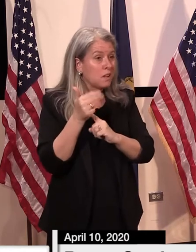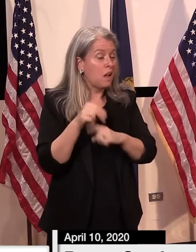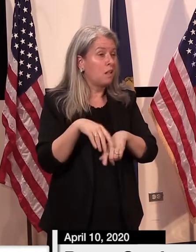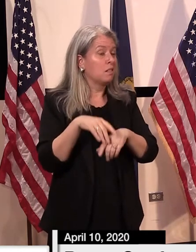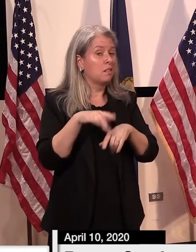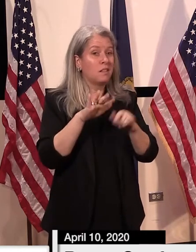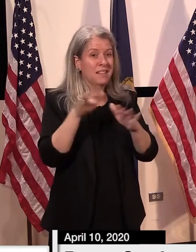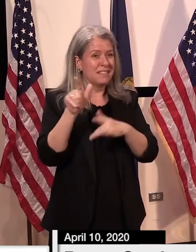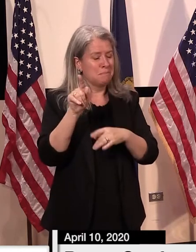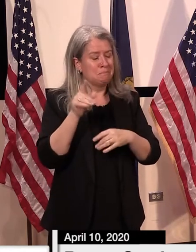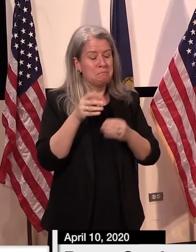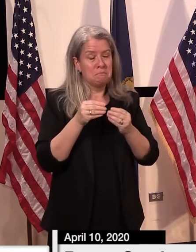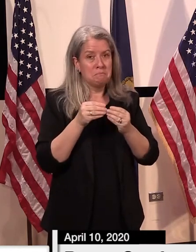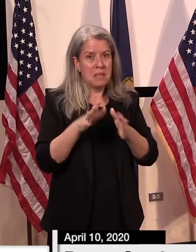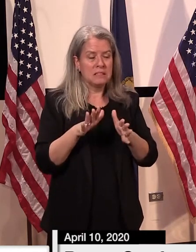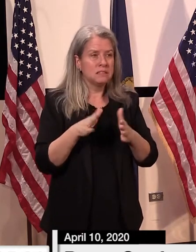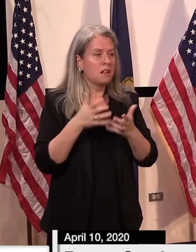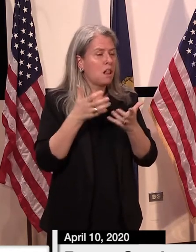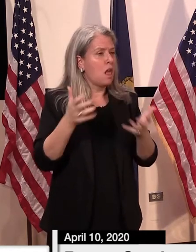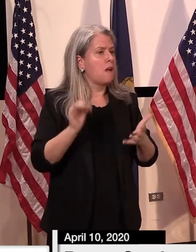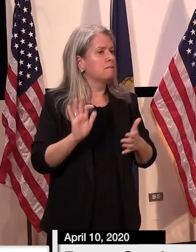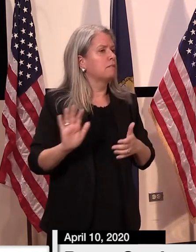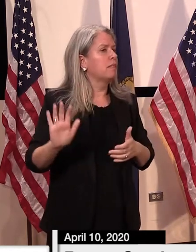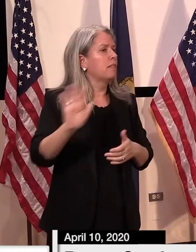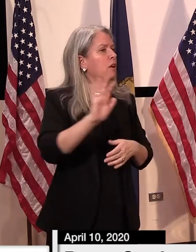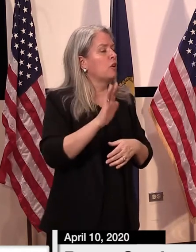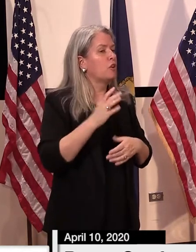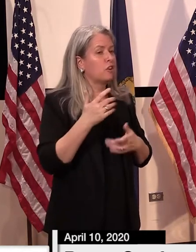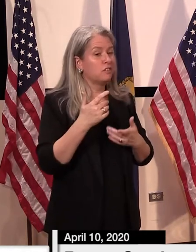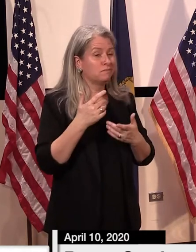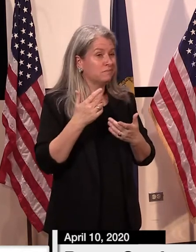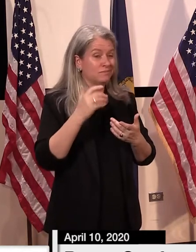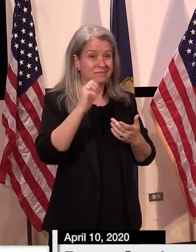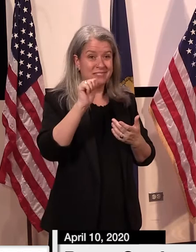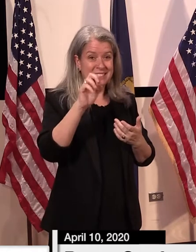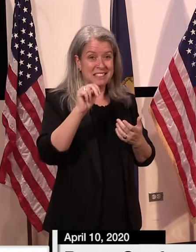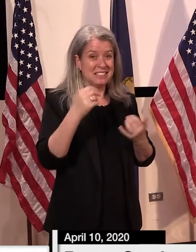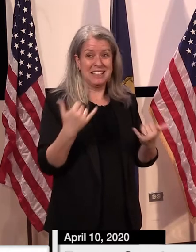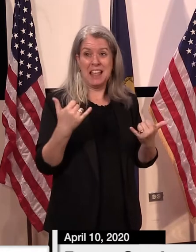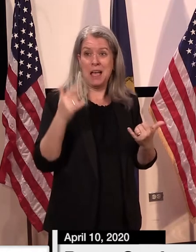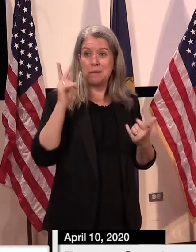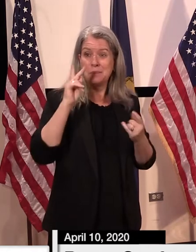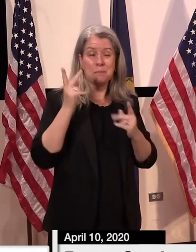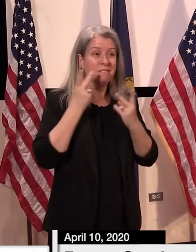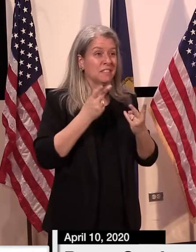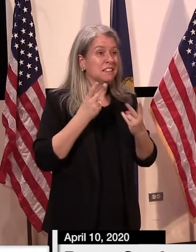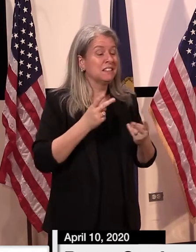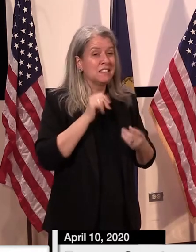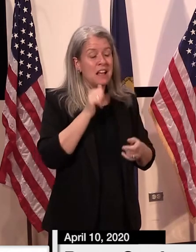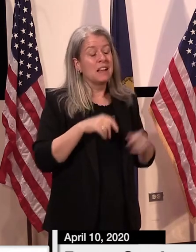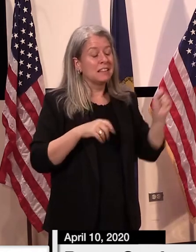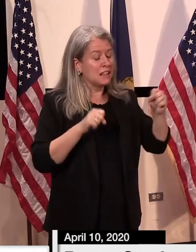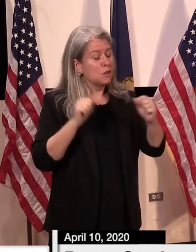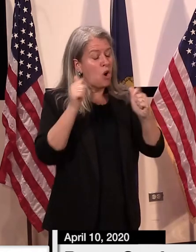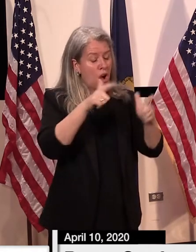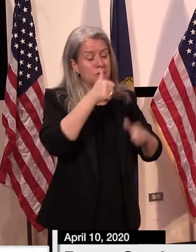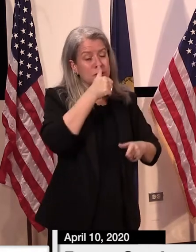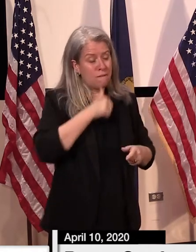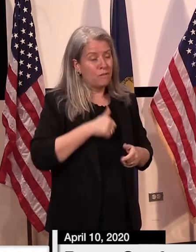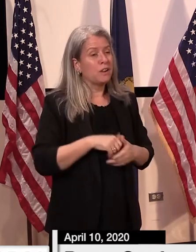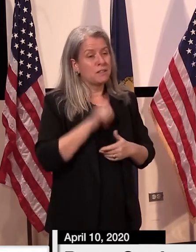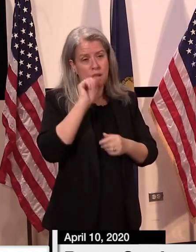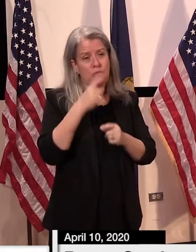missing a large chunk of their, their season now? Yeah, everyone is suffering in some